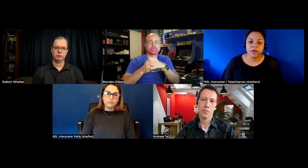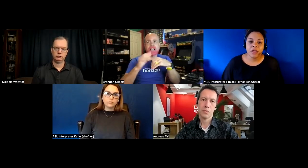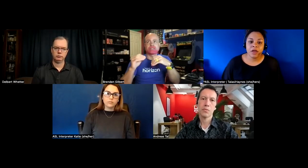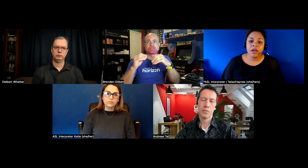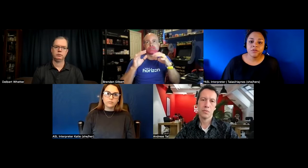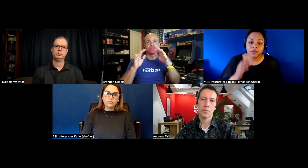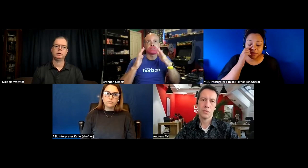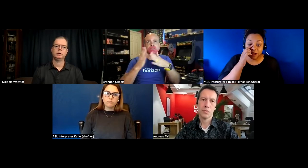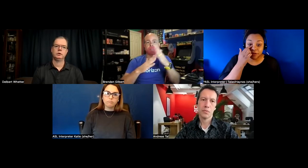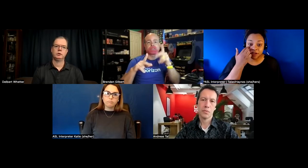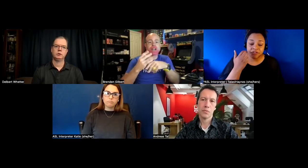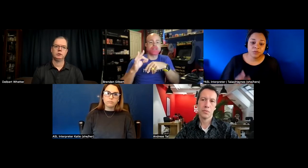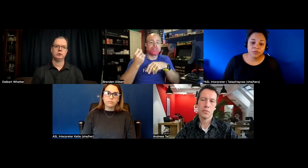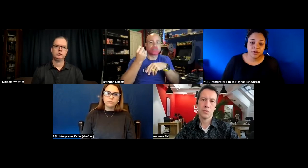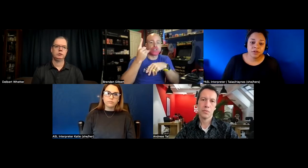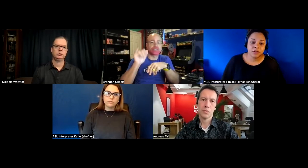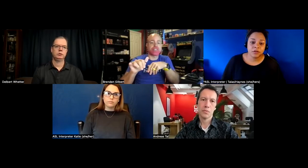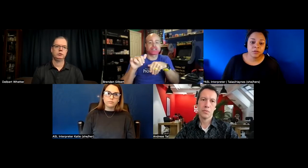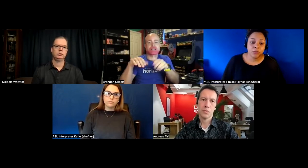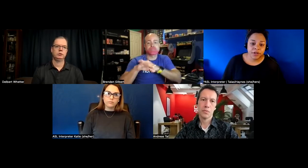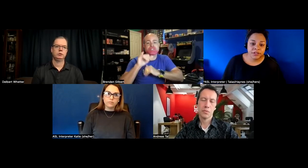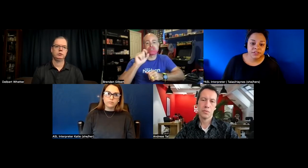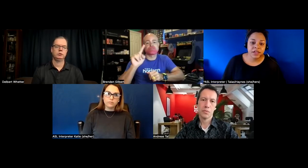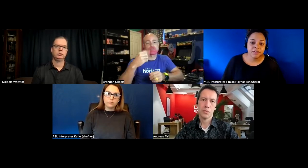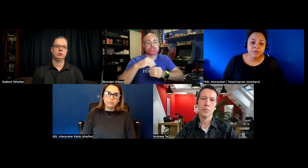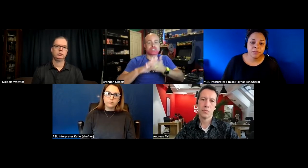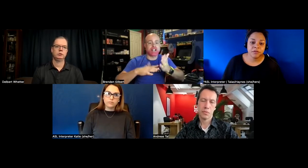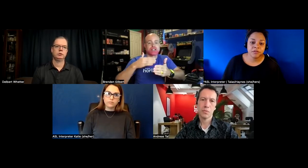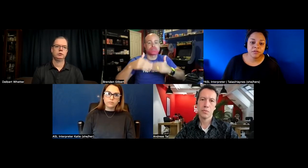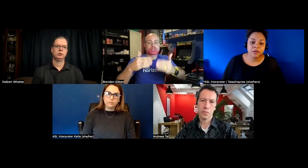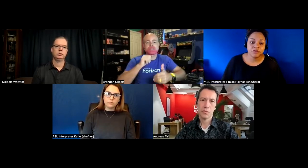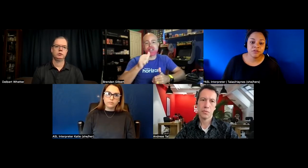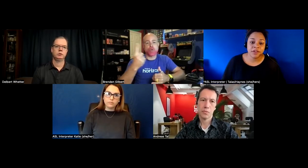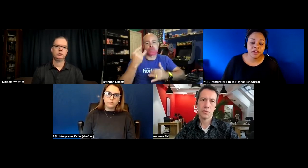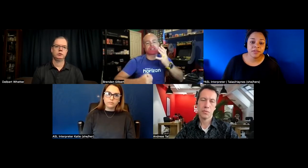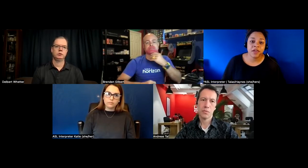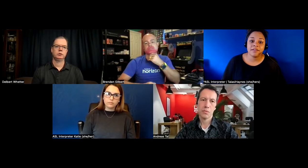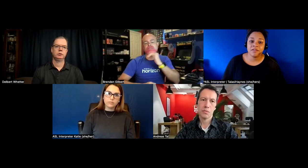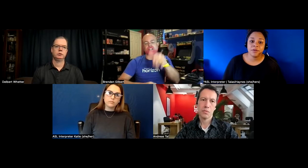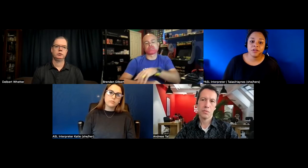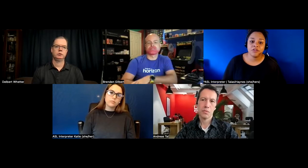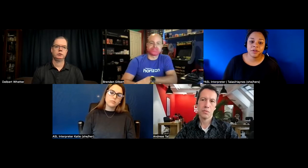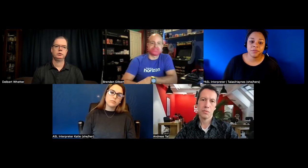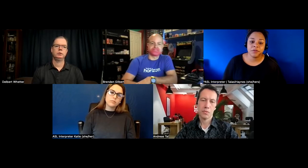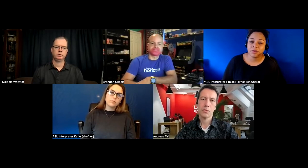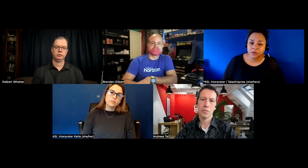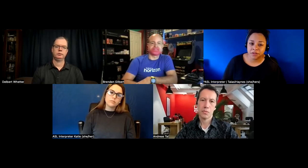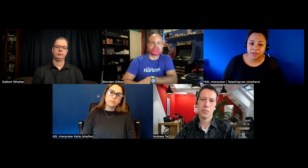i do think a standardization would be important and some type of understanding that accessibility should be a built-in process